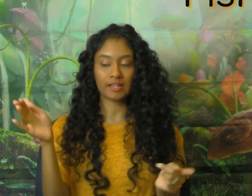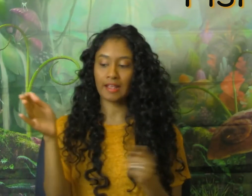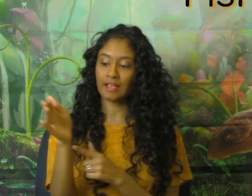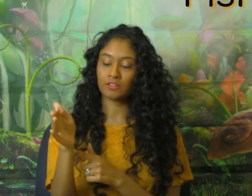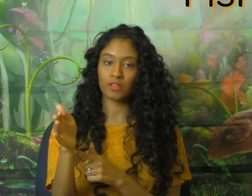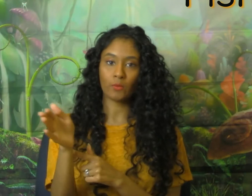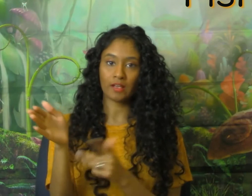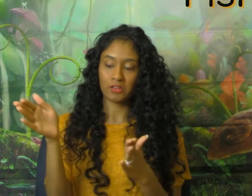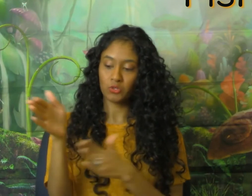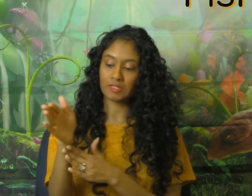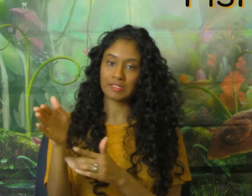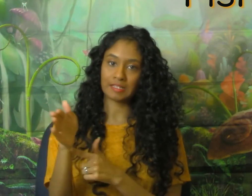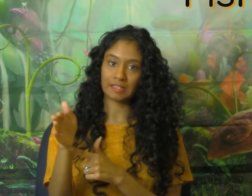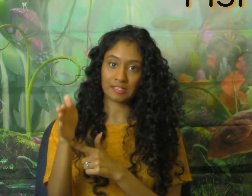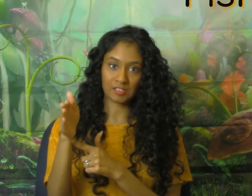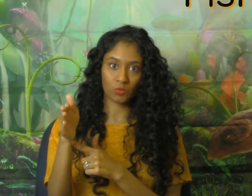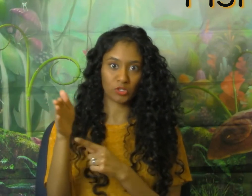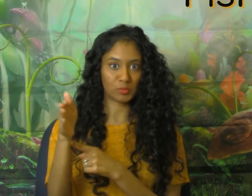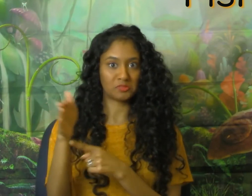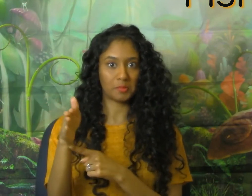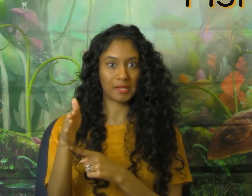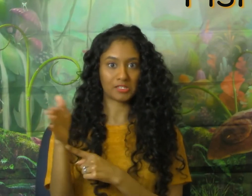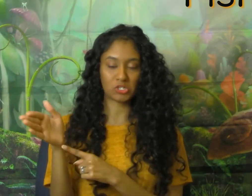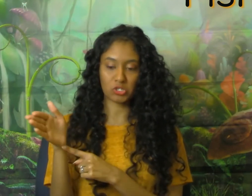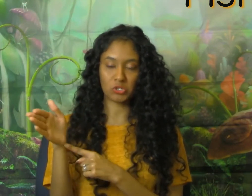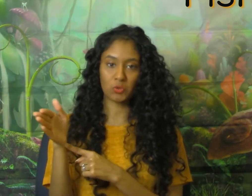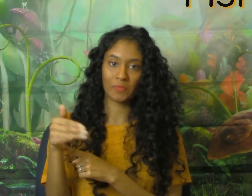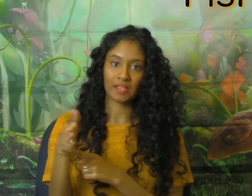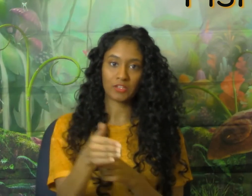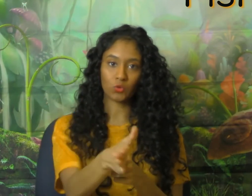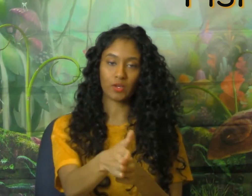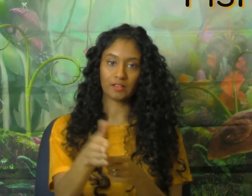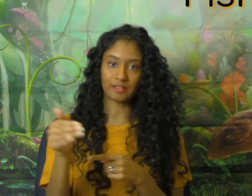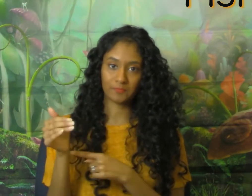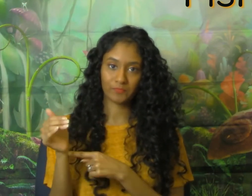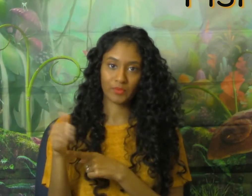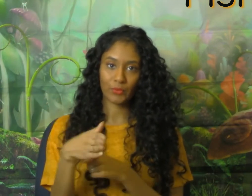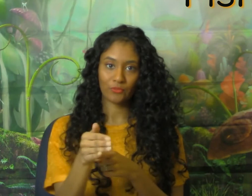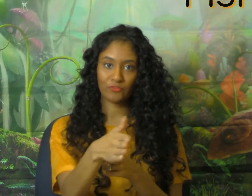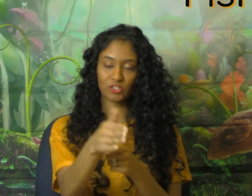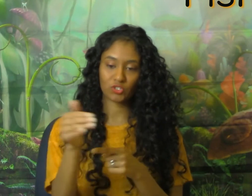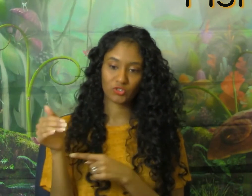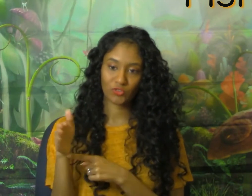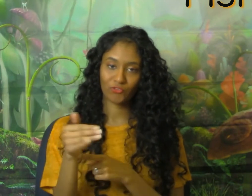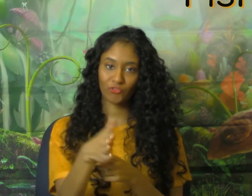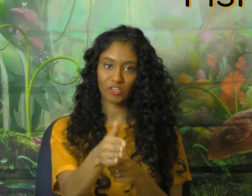hand so that way you can see that this is the one you're supposed to be paying attention to and you'll wiggle it. Fish. Fish.